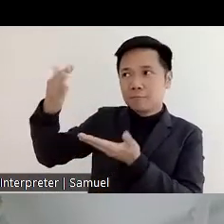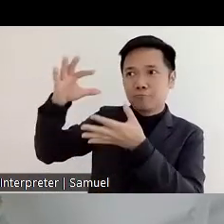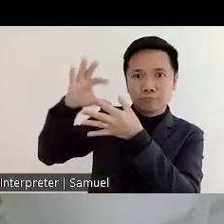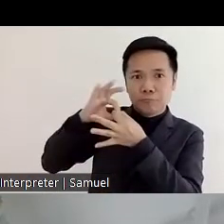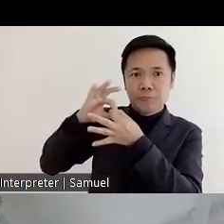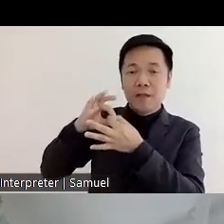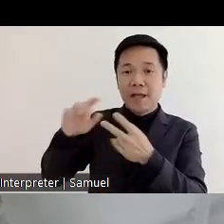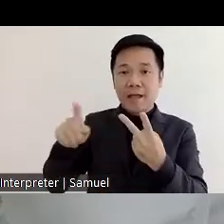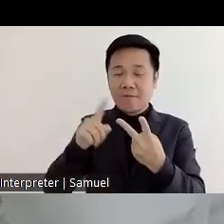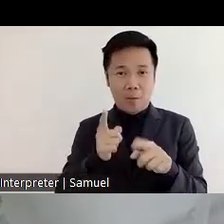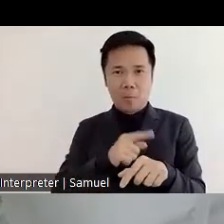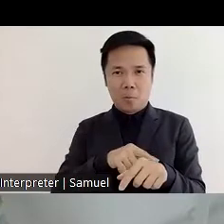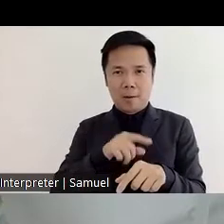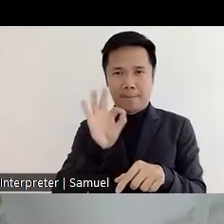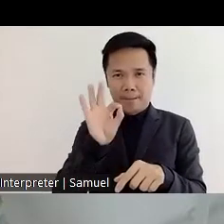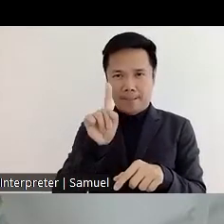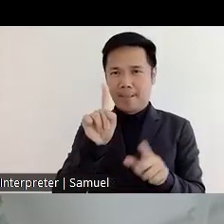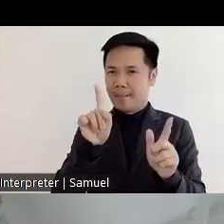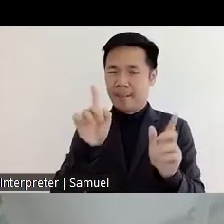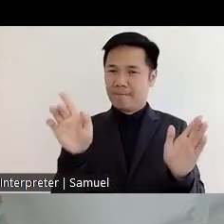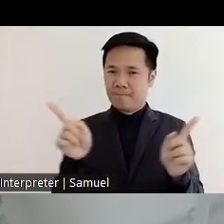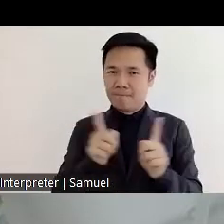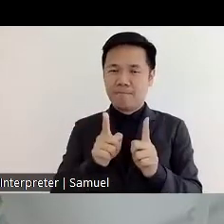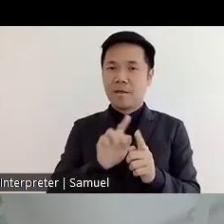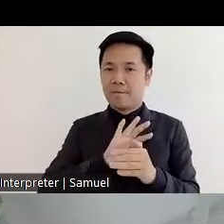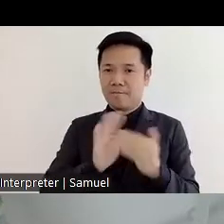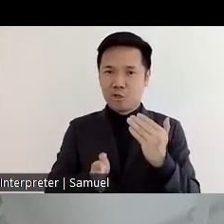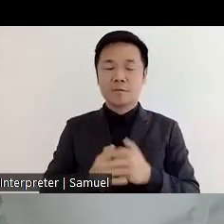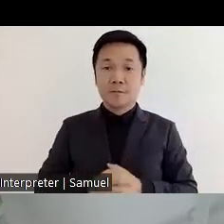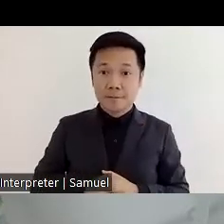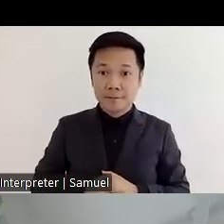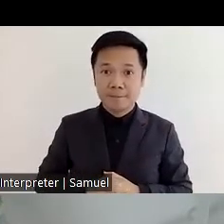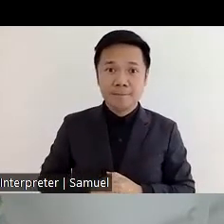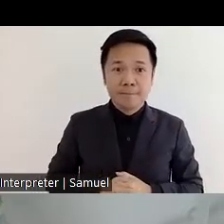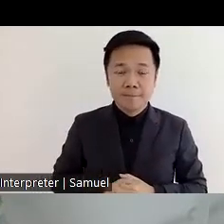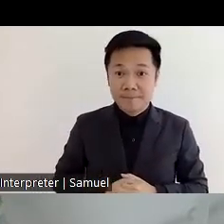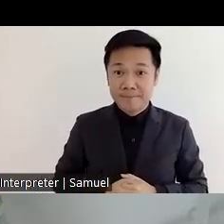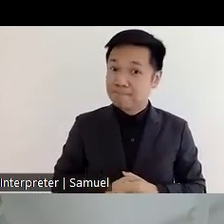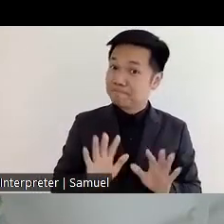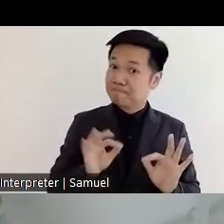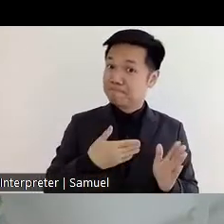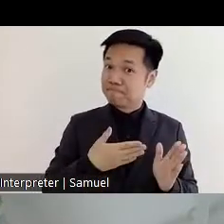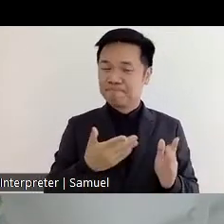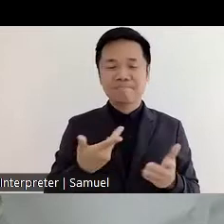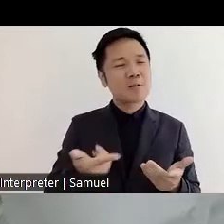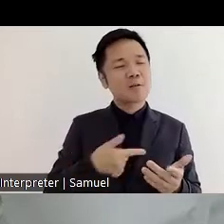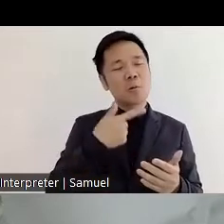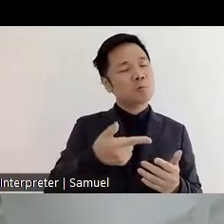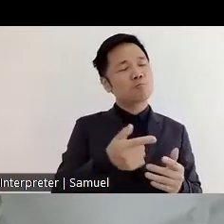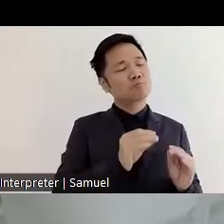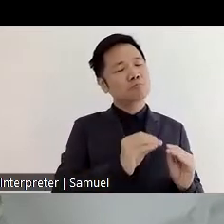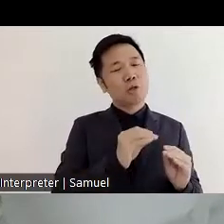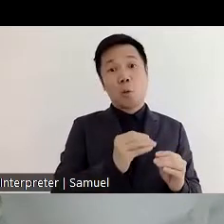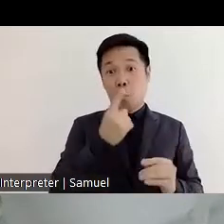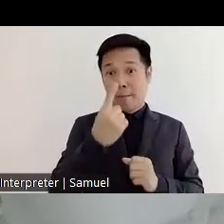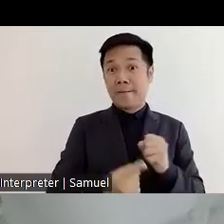computer science and AI so after this we put the youth in jobs we handle them for about a year and this